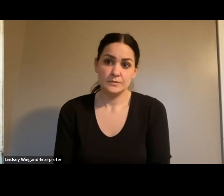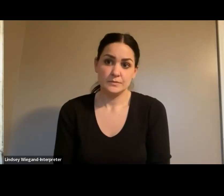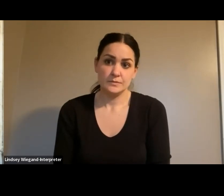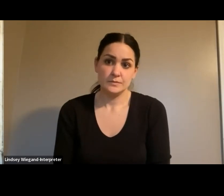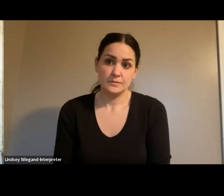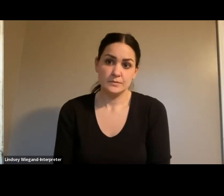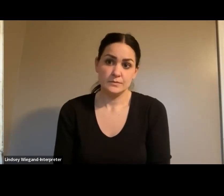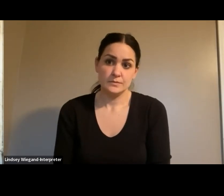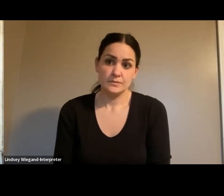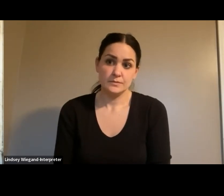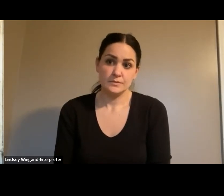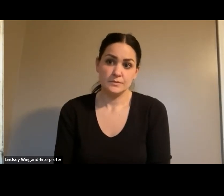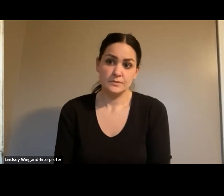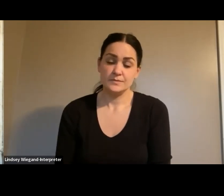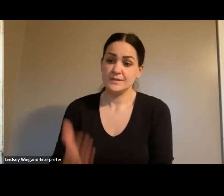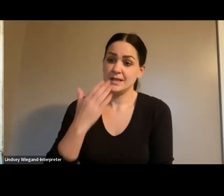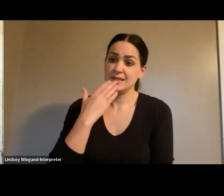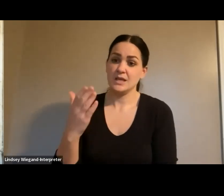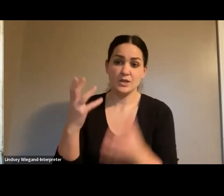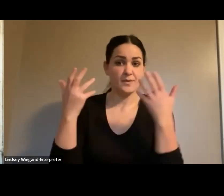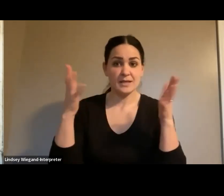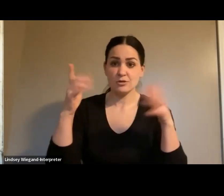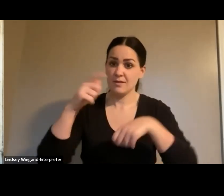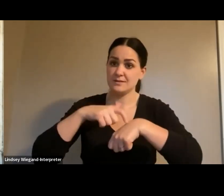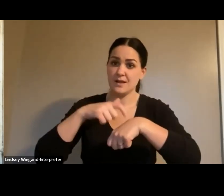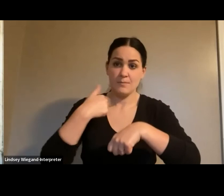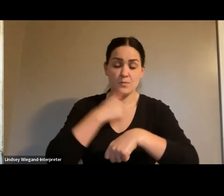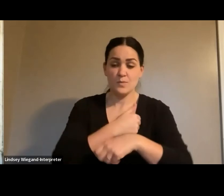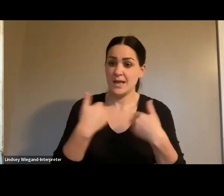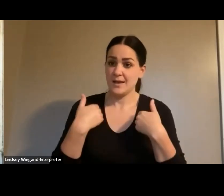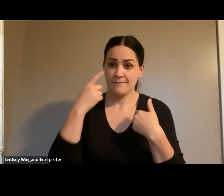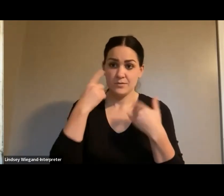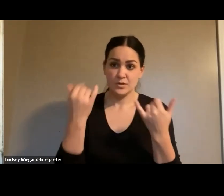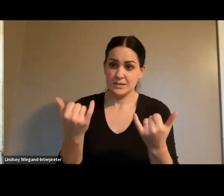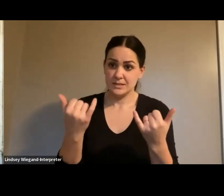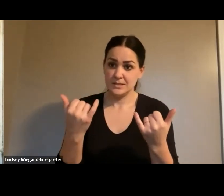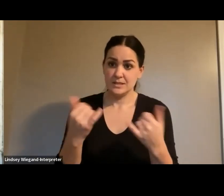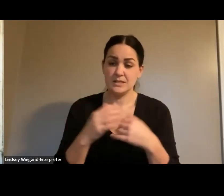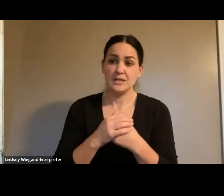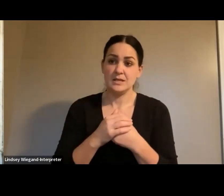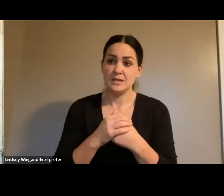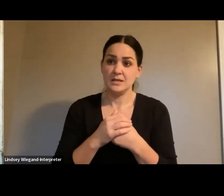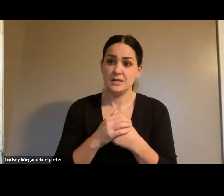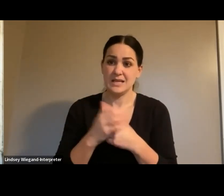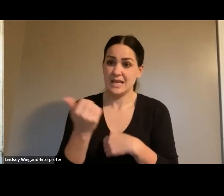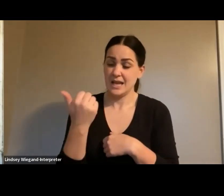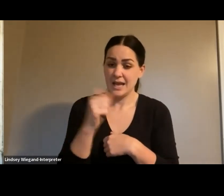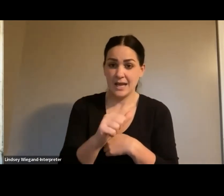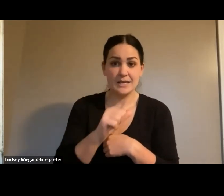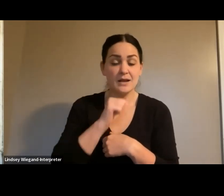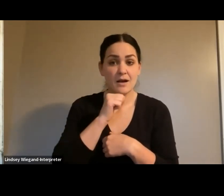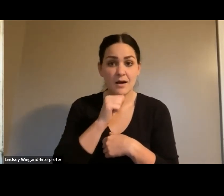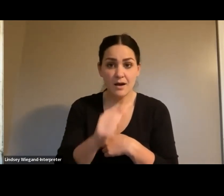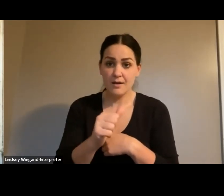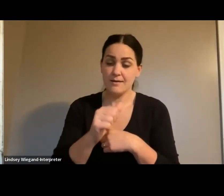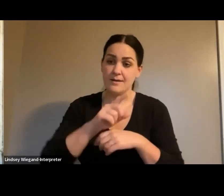Thank you. you. That is all the time that we have for tonight. Any unanswered questions in the chat, know, we will,